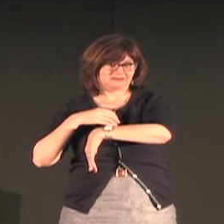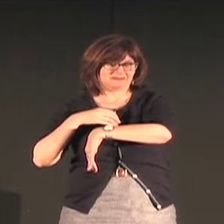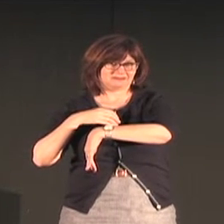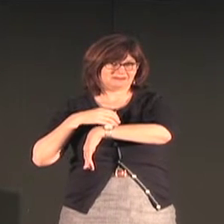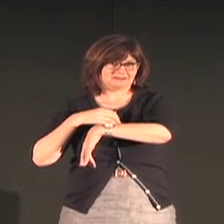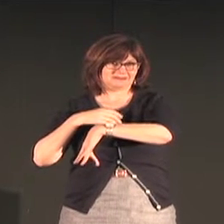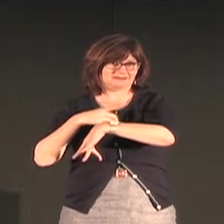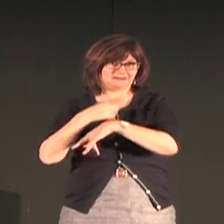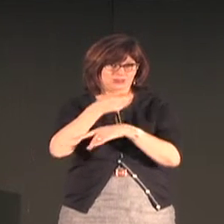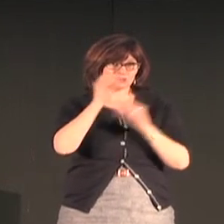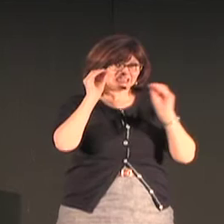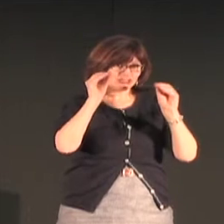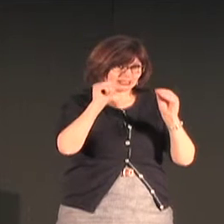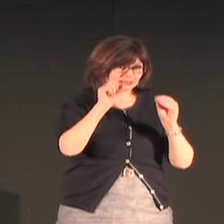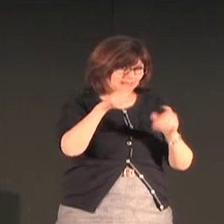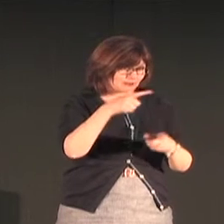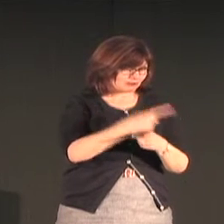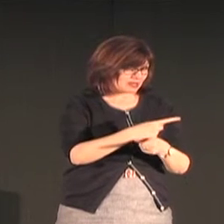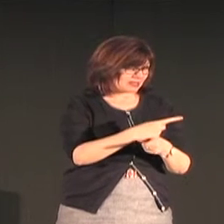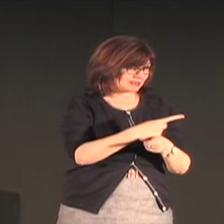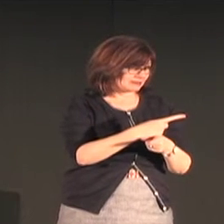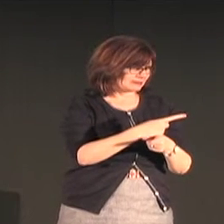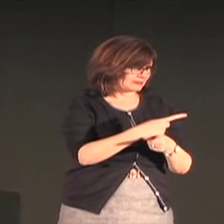you teach ASL